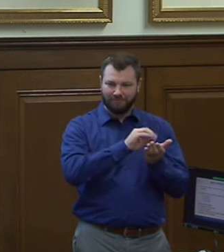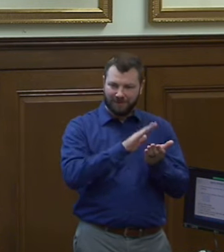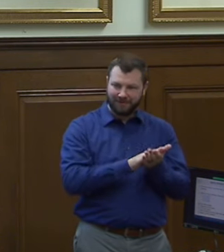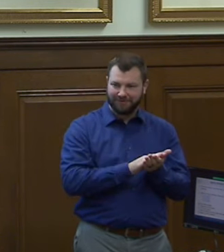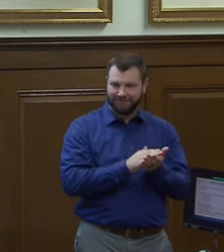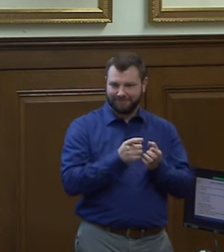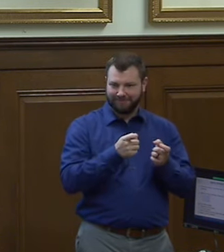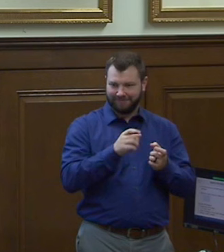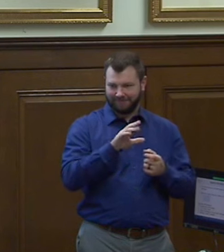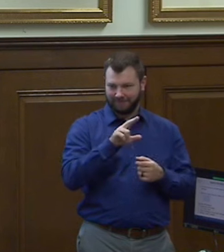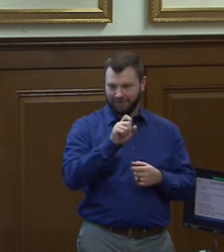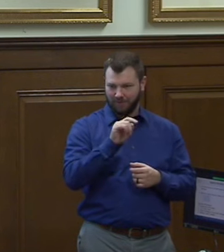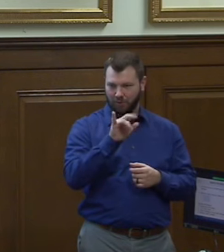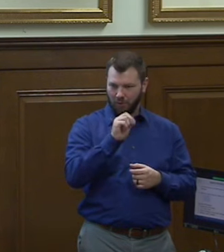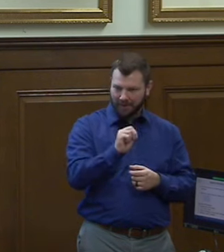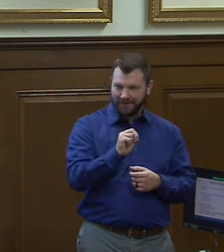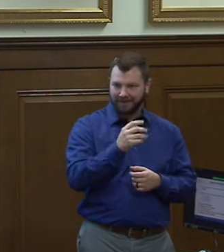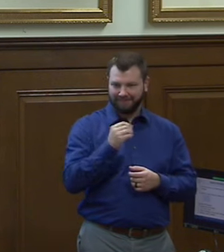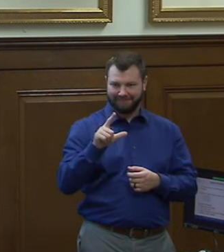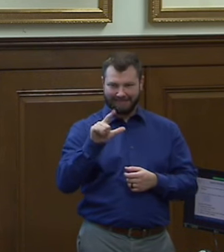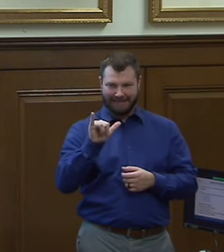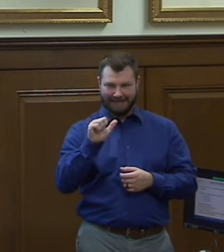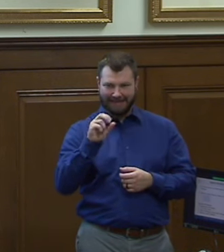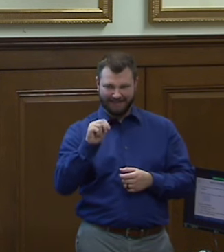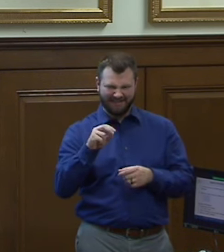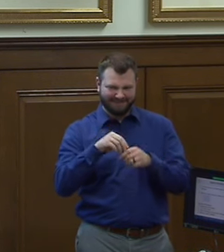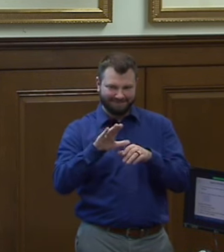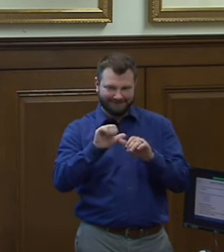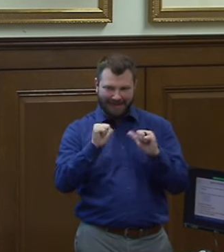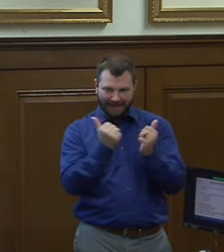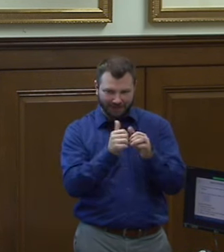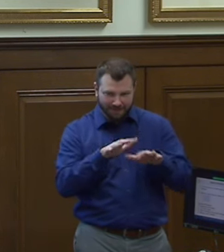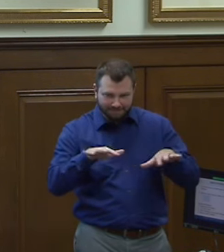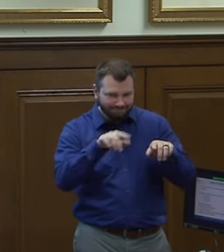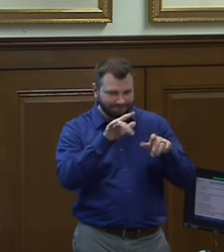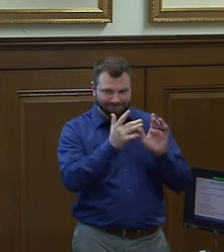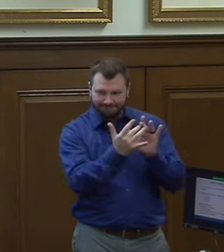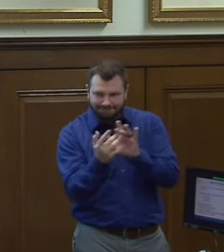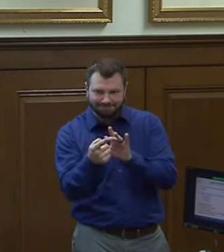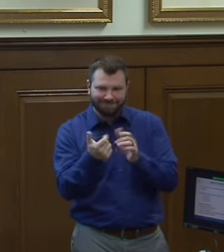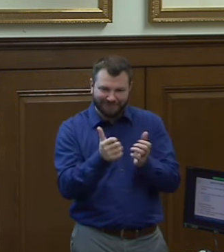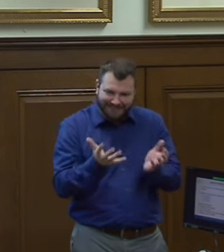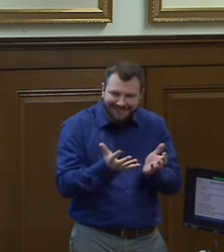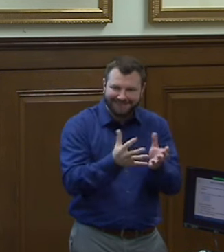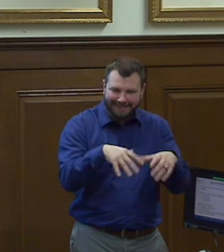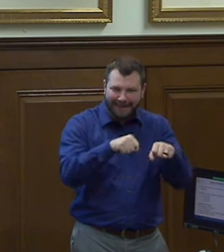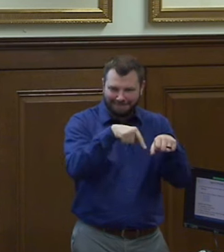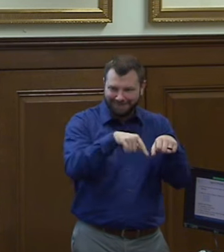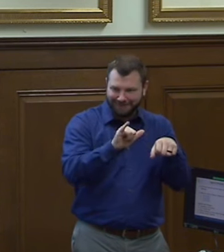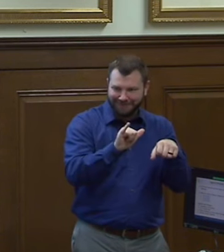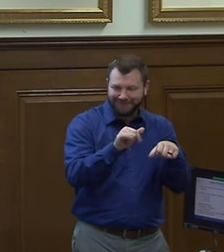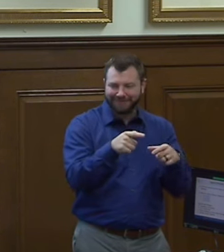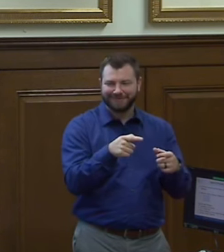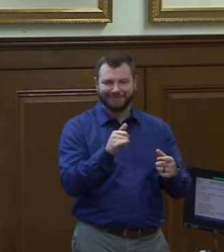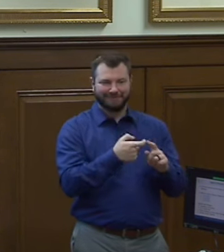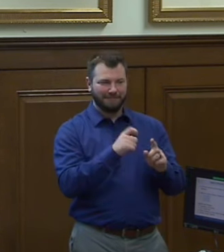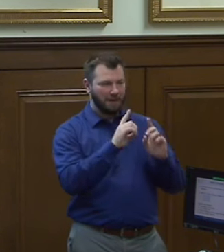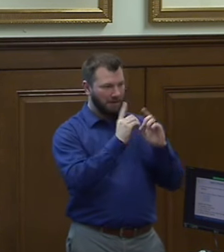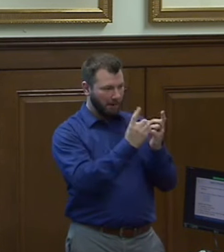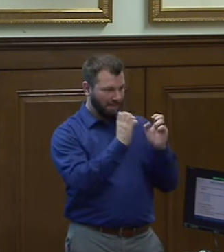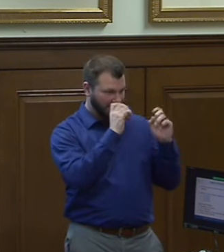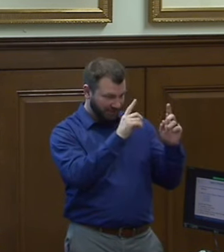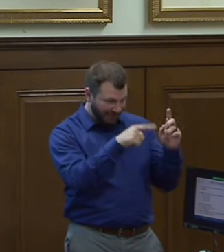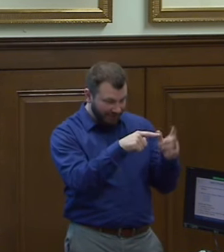and liaisons throughout their agency to adopt this and that was from the department of education